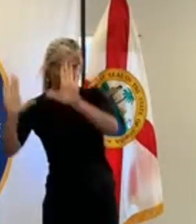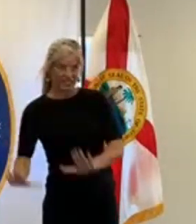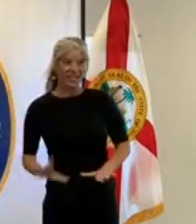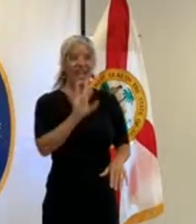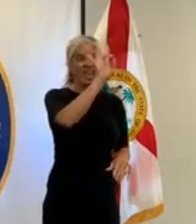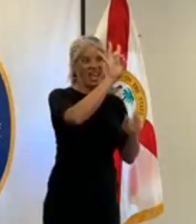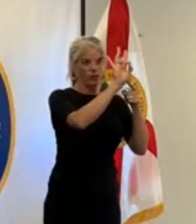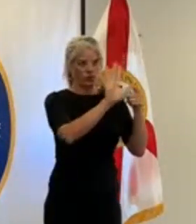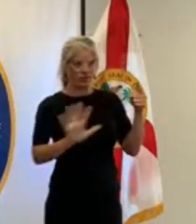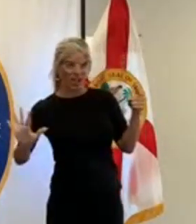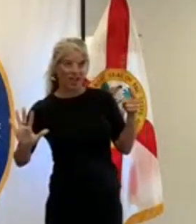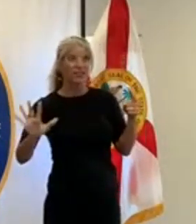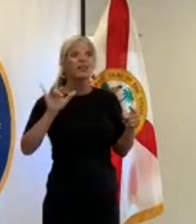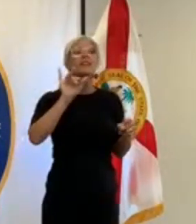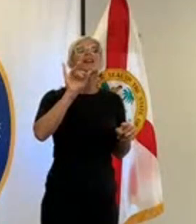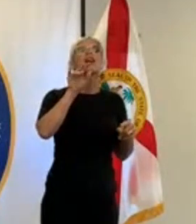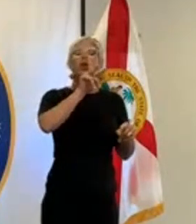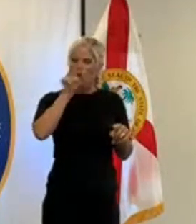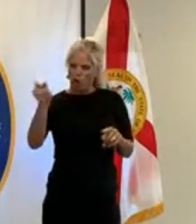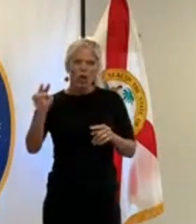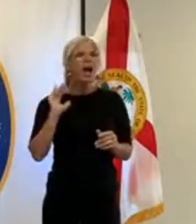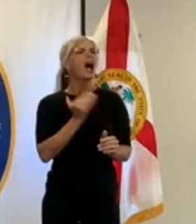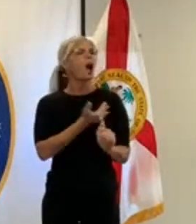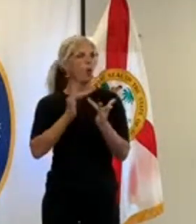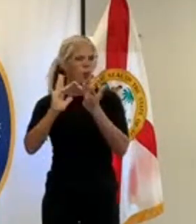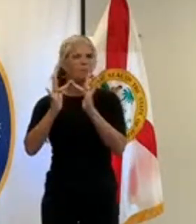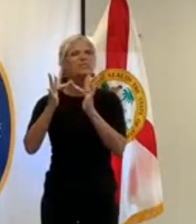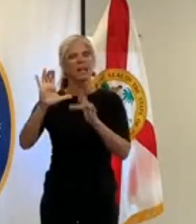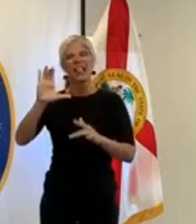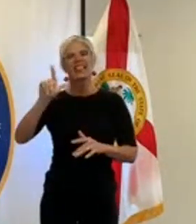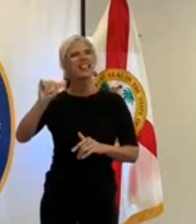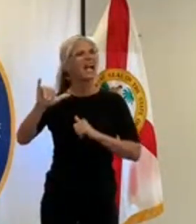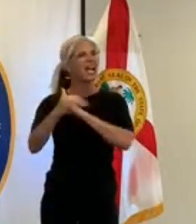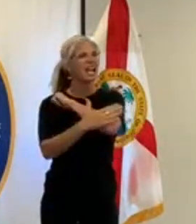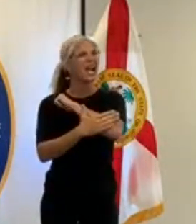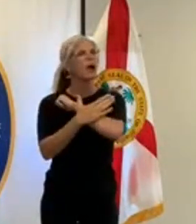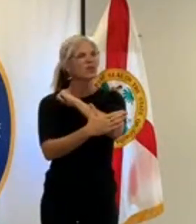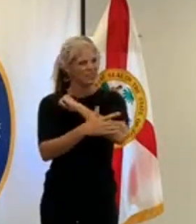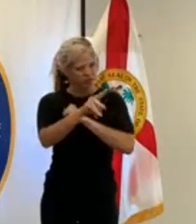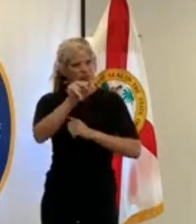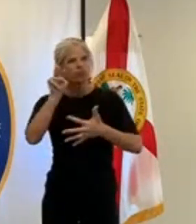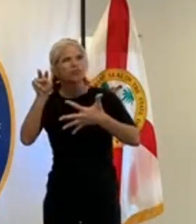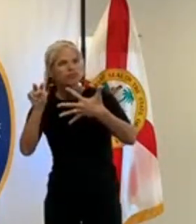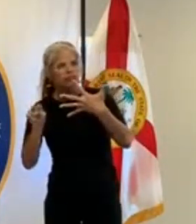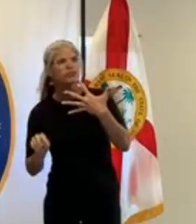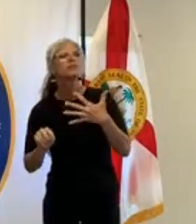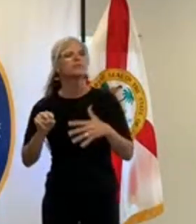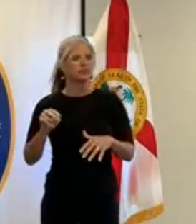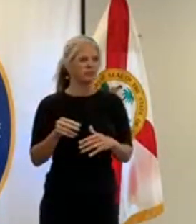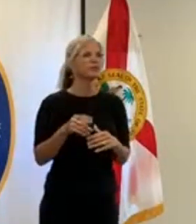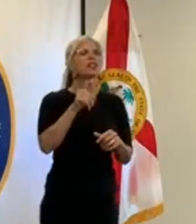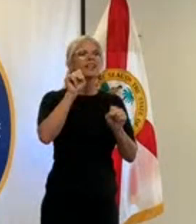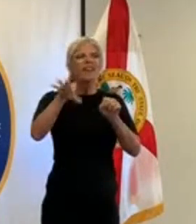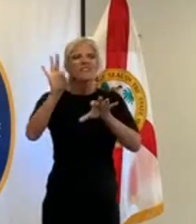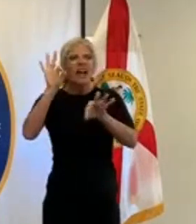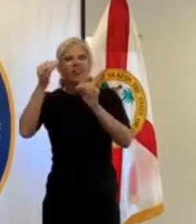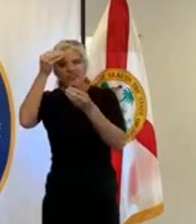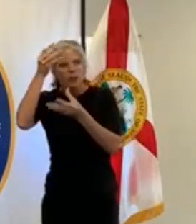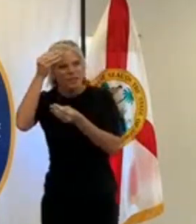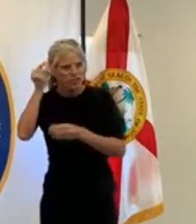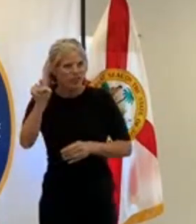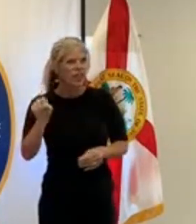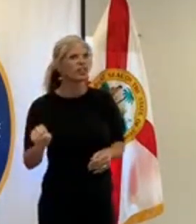.claycountygov.com clay county thank you for helping us respond to this event i'm going to call up heather huffman the director of the health department